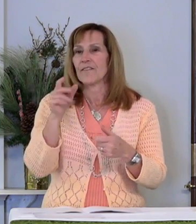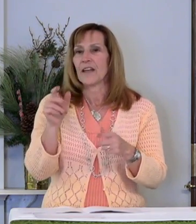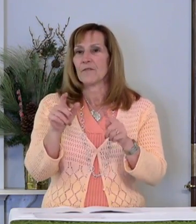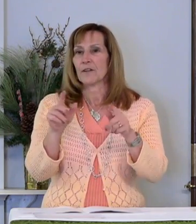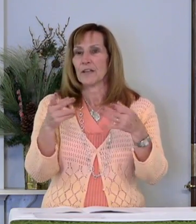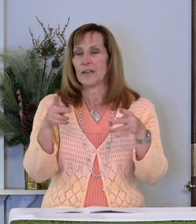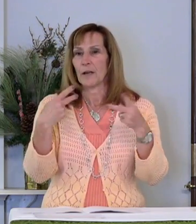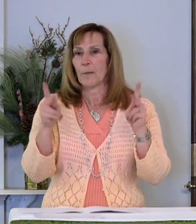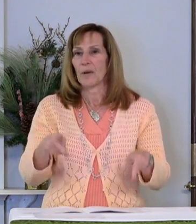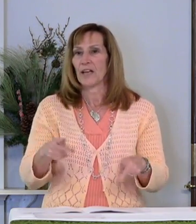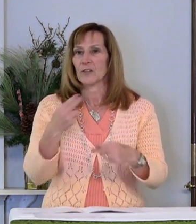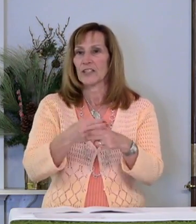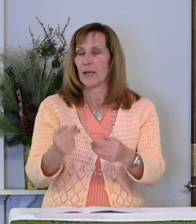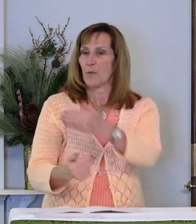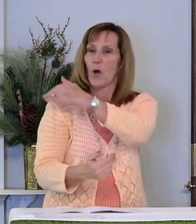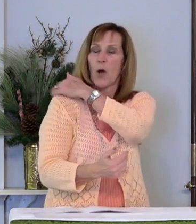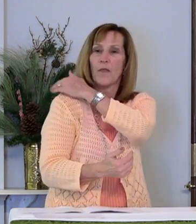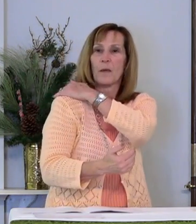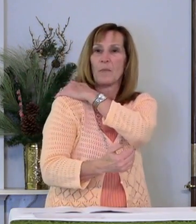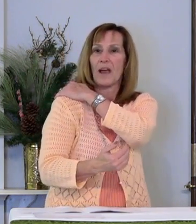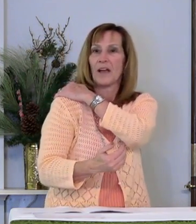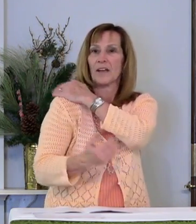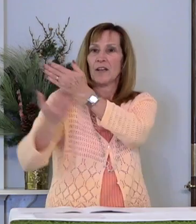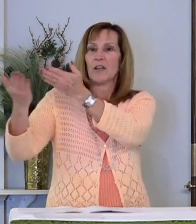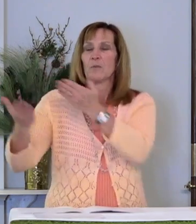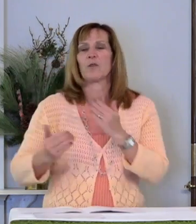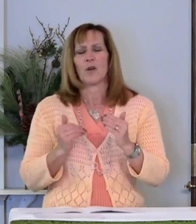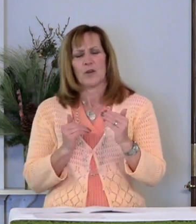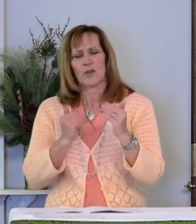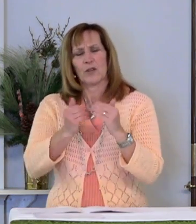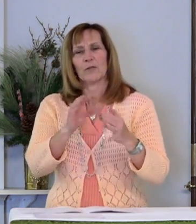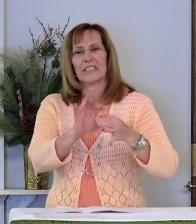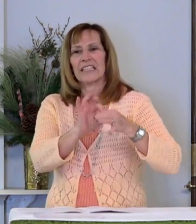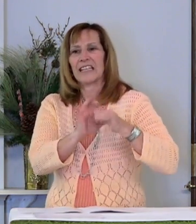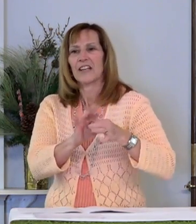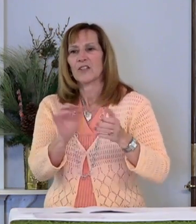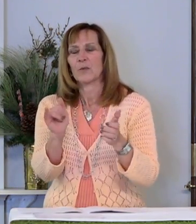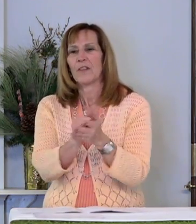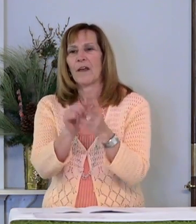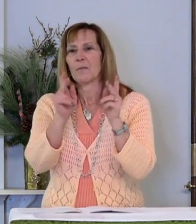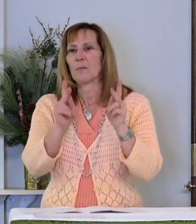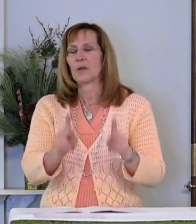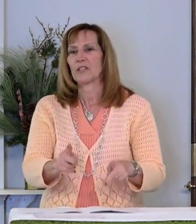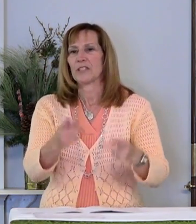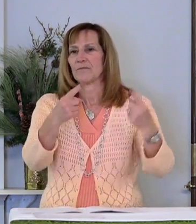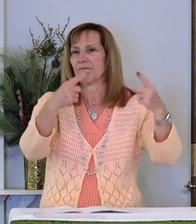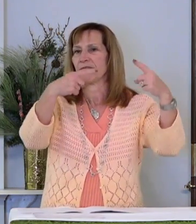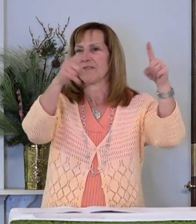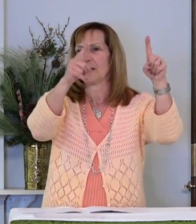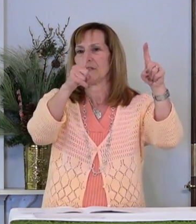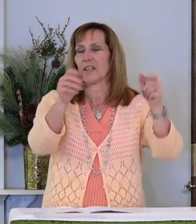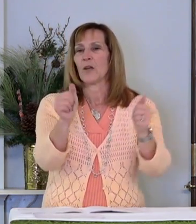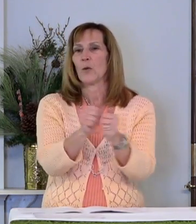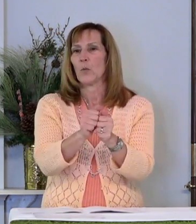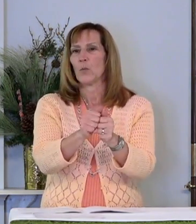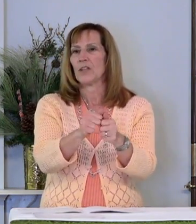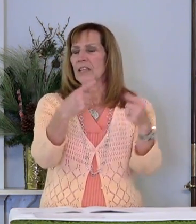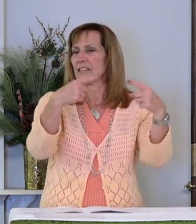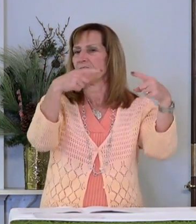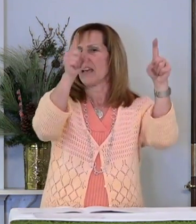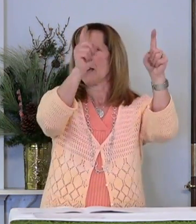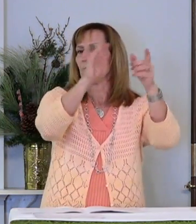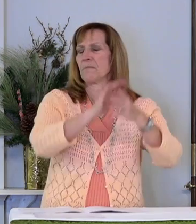the back, bringing you a closer connection with that player and with his fame.